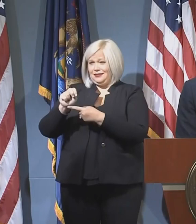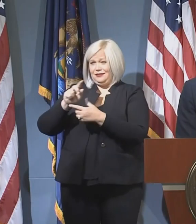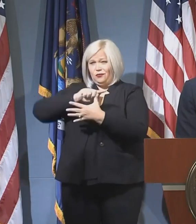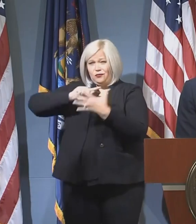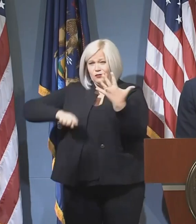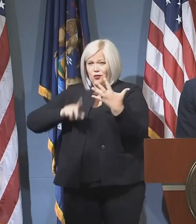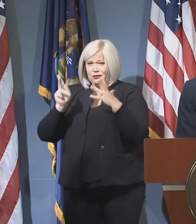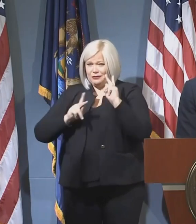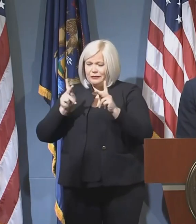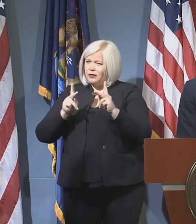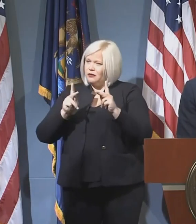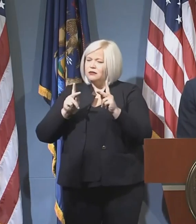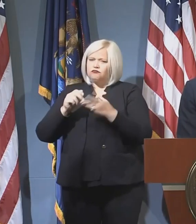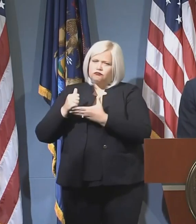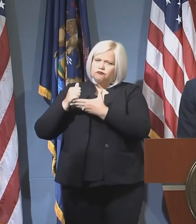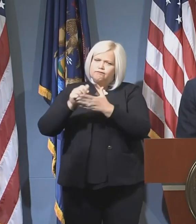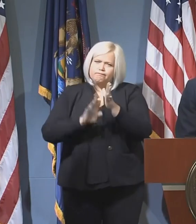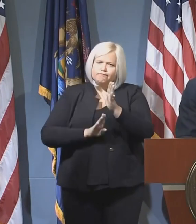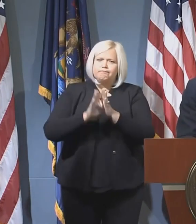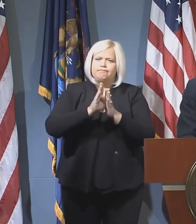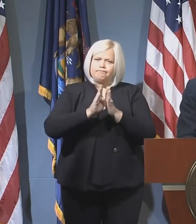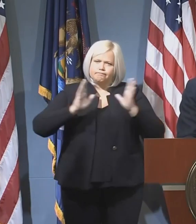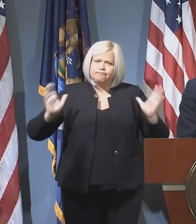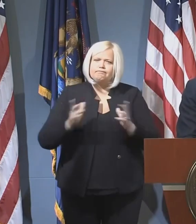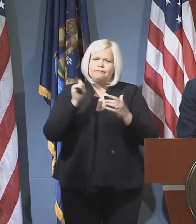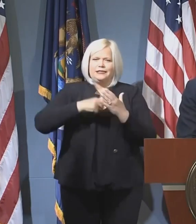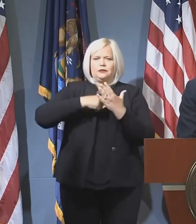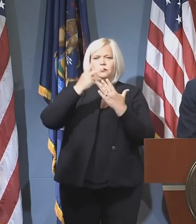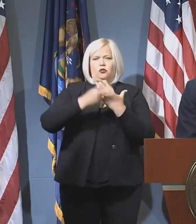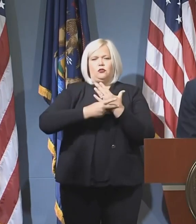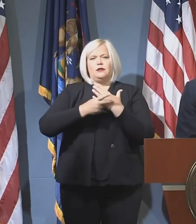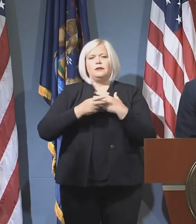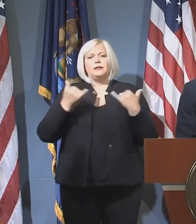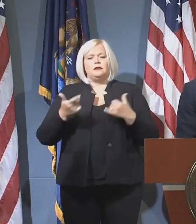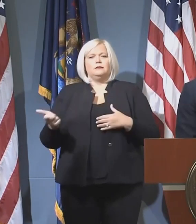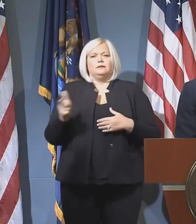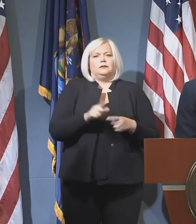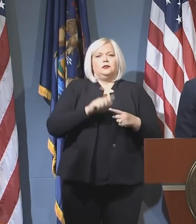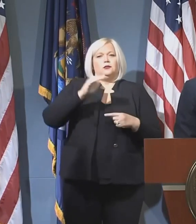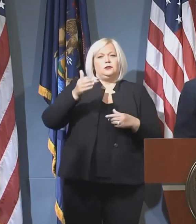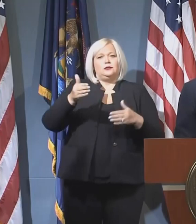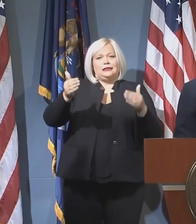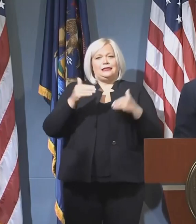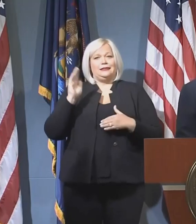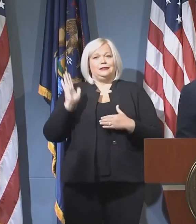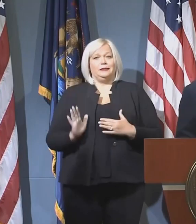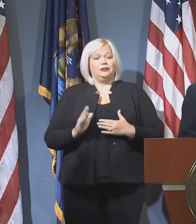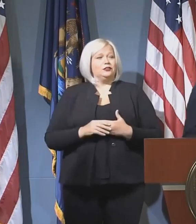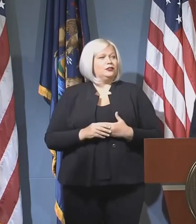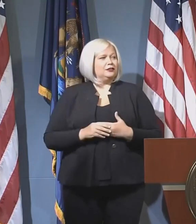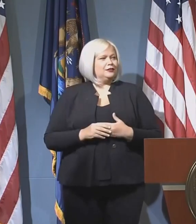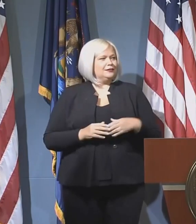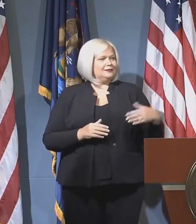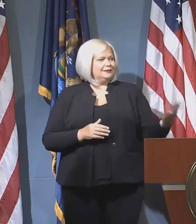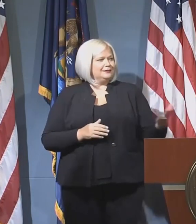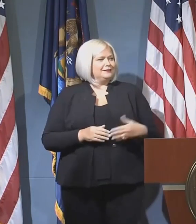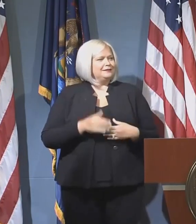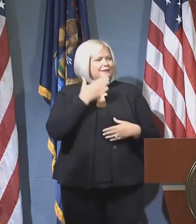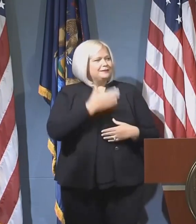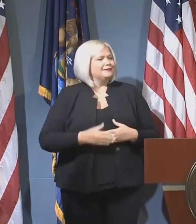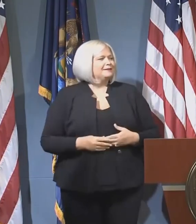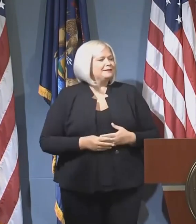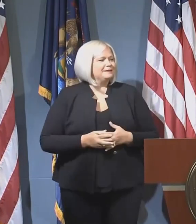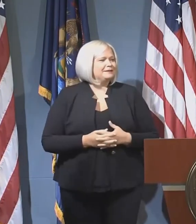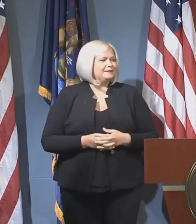that this program is coming to fruition today. With that, I want to turn it over to our next guest speaker, and I'll let her come up to the podium. Thank you.